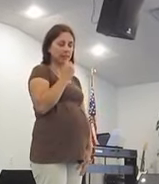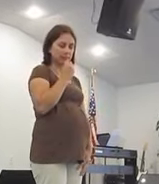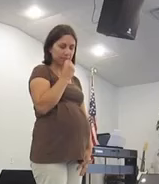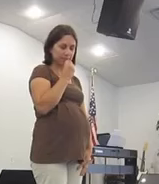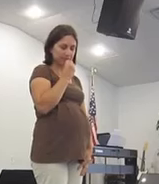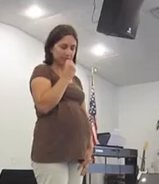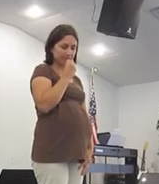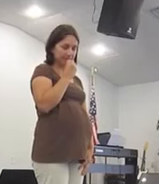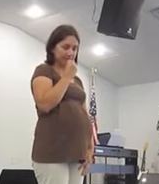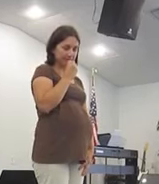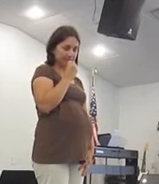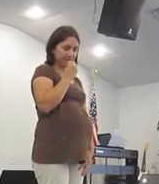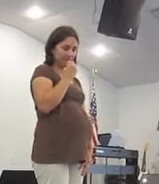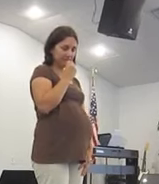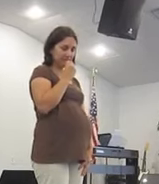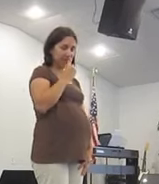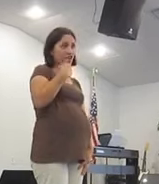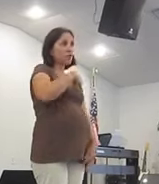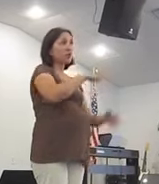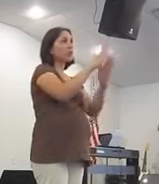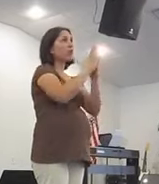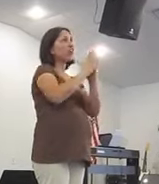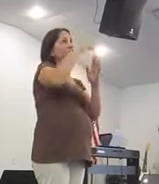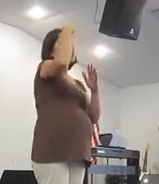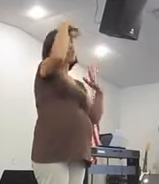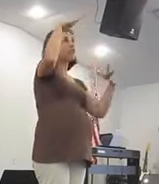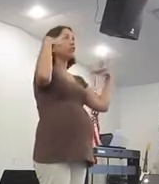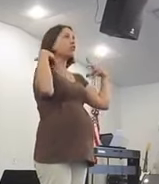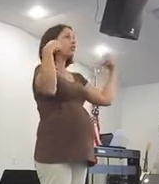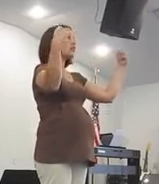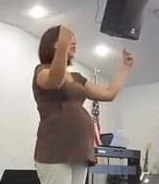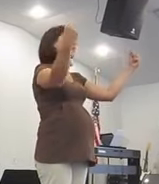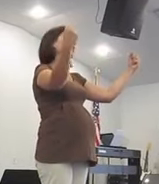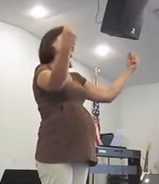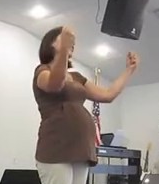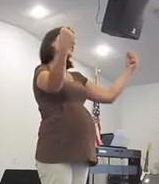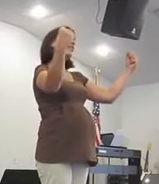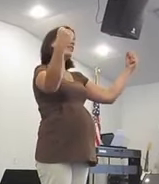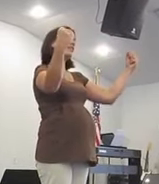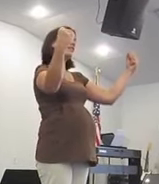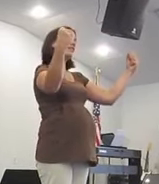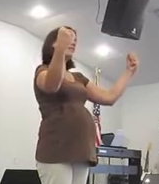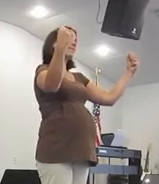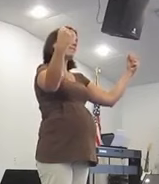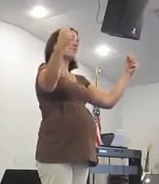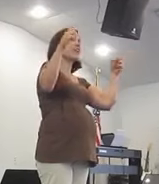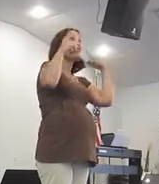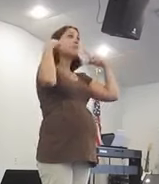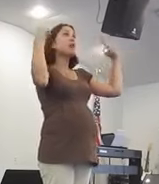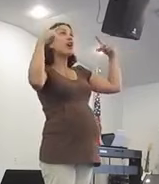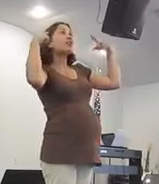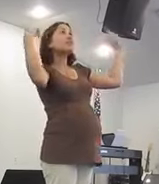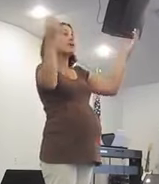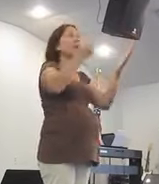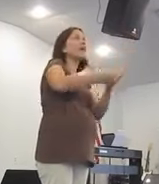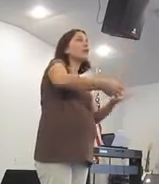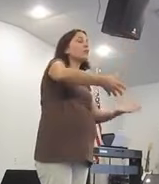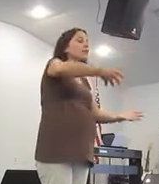We pray for healing, for prosperity